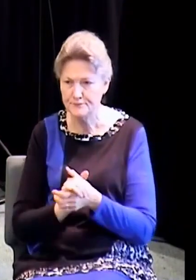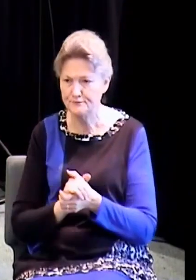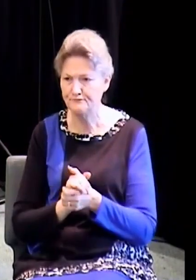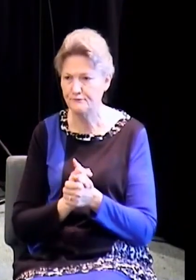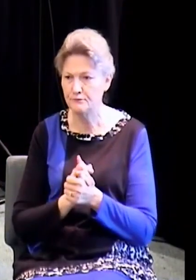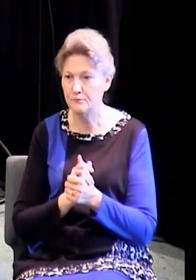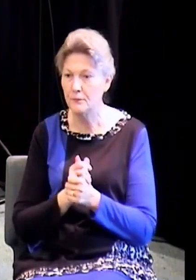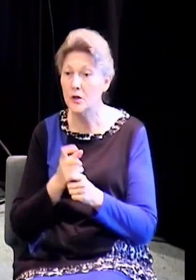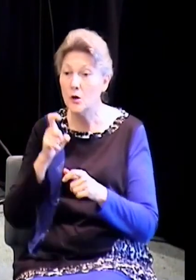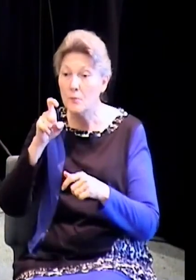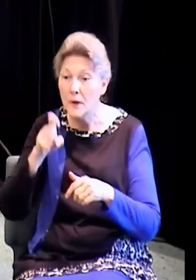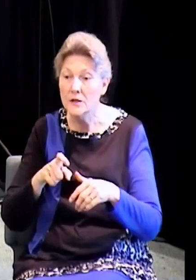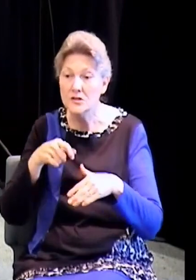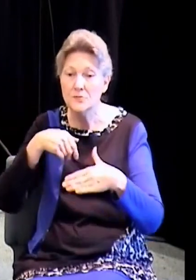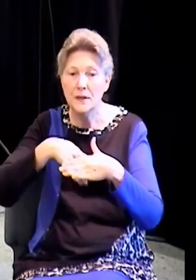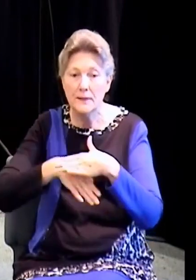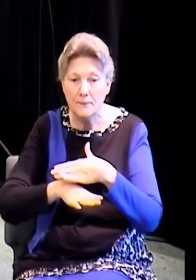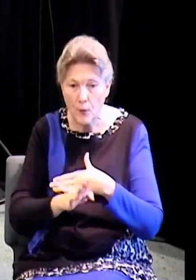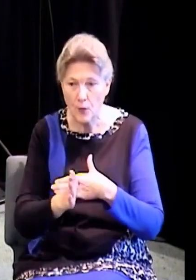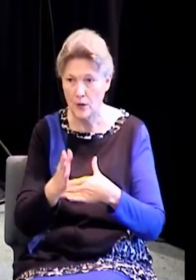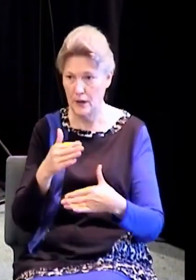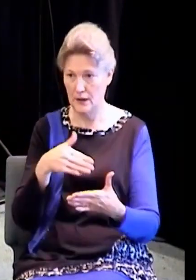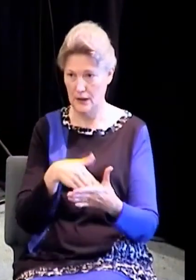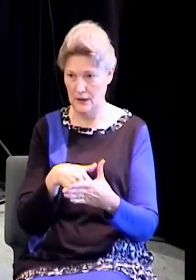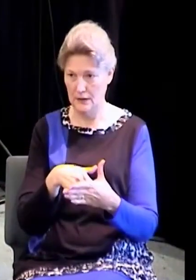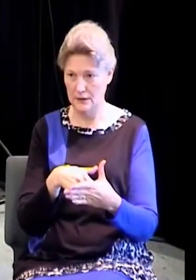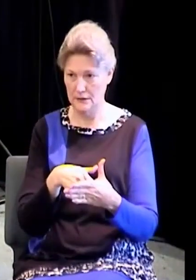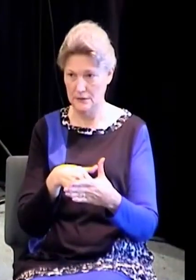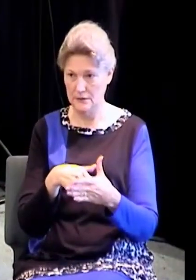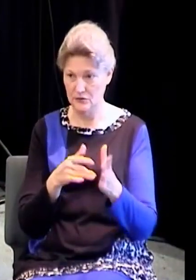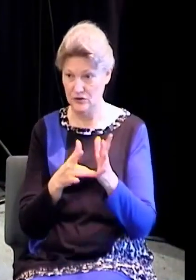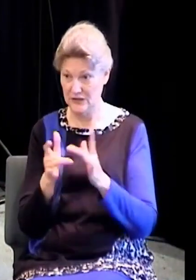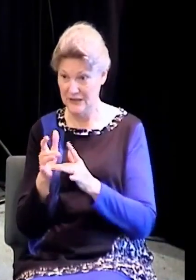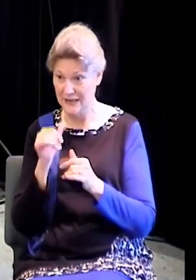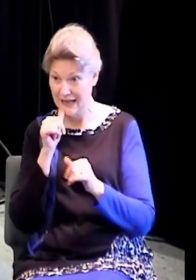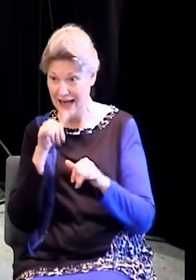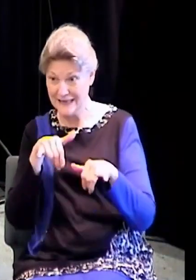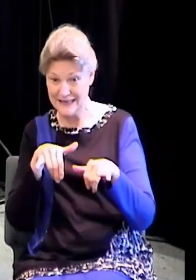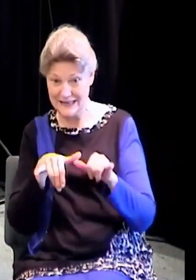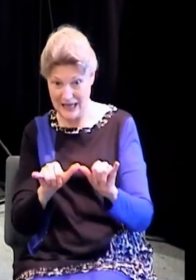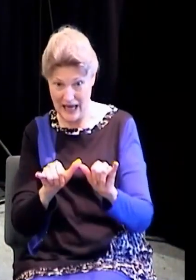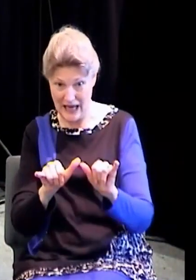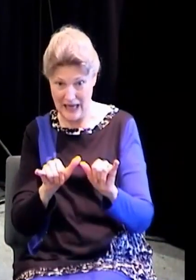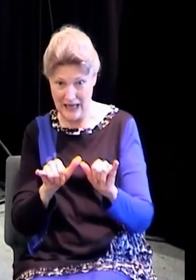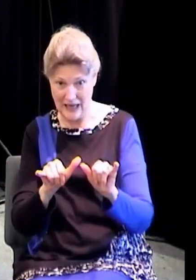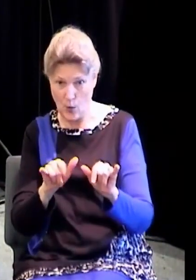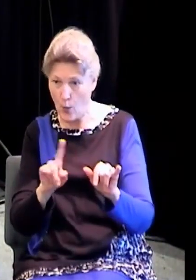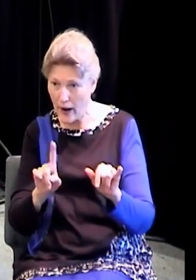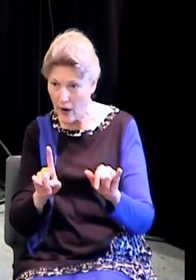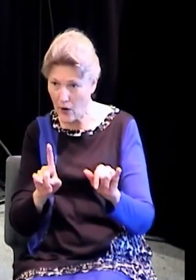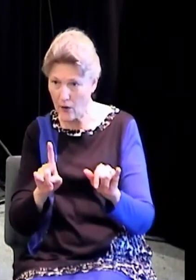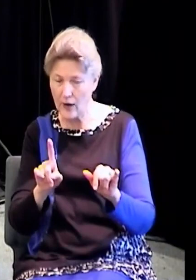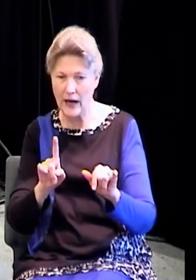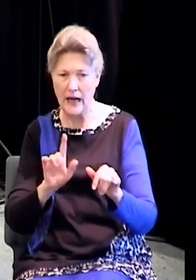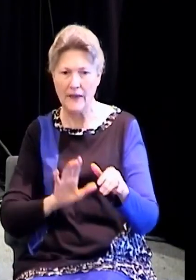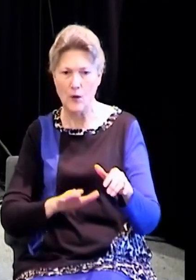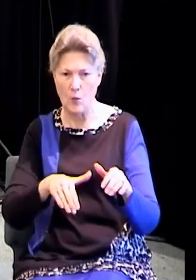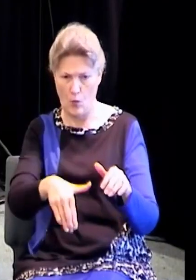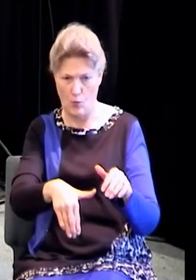to be born. Jesus said, don't stay in the womb. Much of the evangelical Christian world stays in the